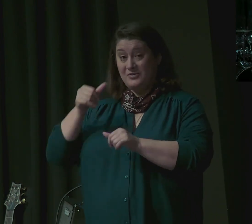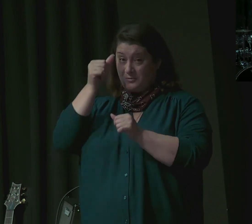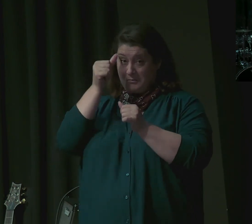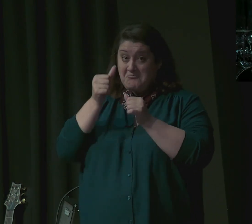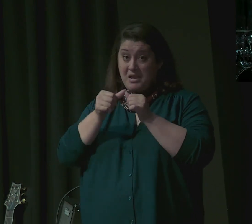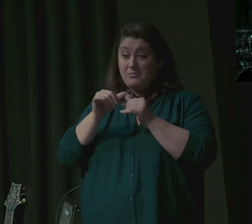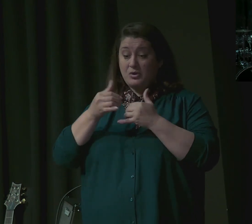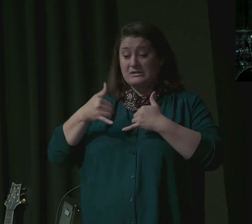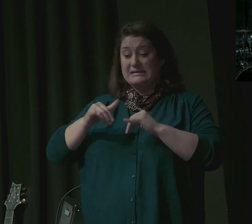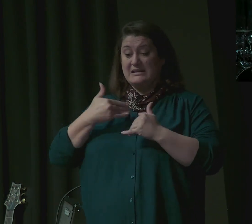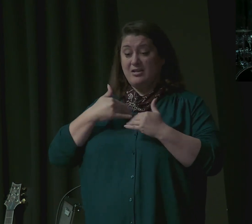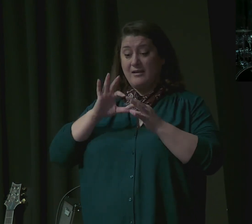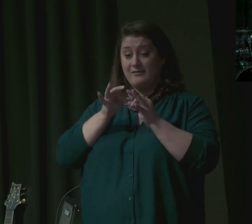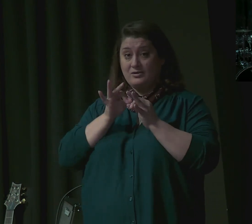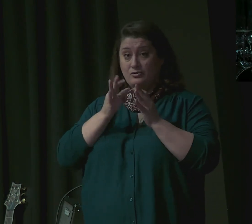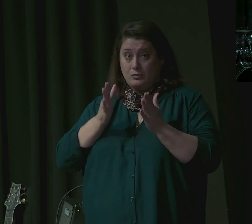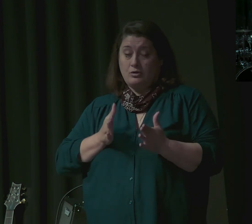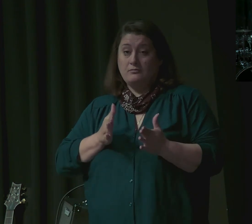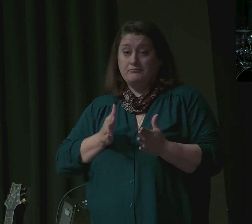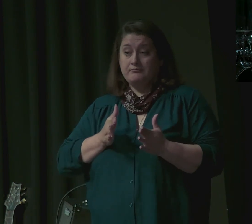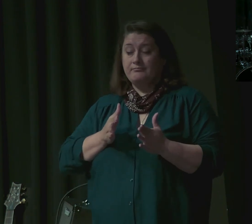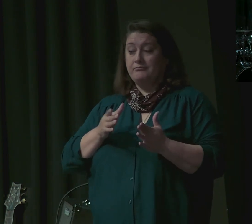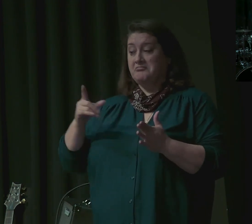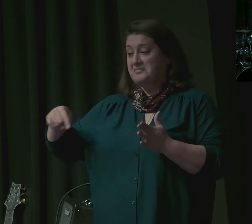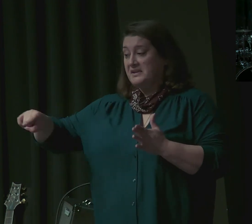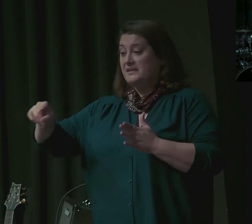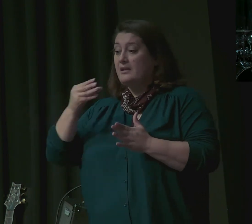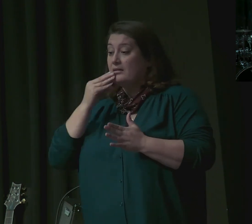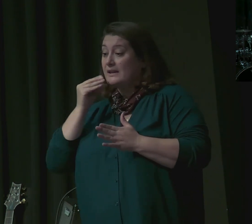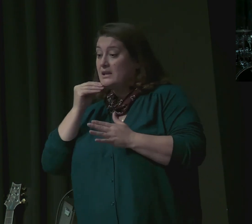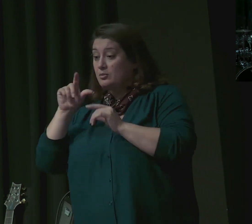they speak Hebrew, and he speaks Hebrew.